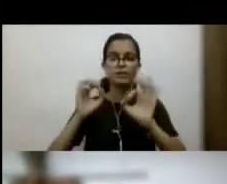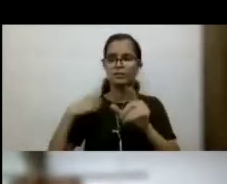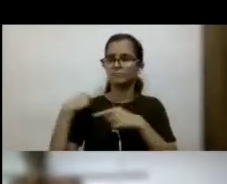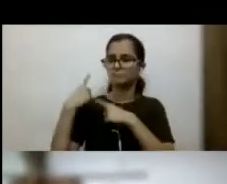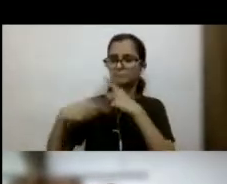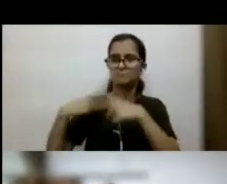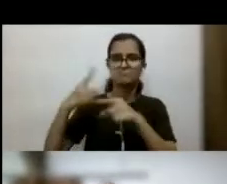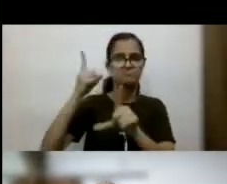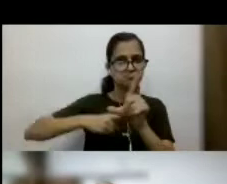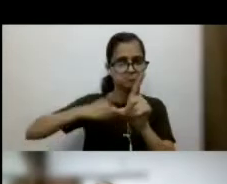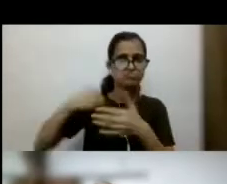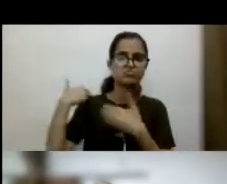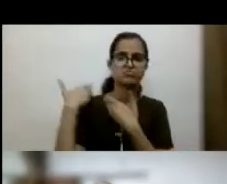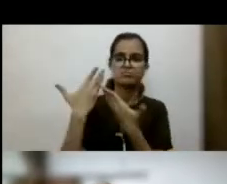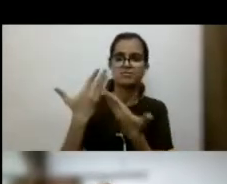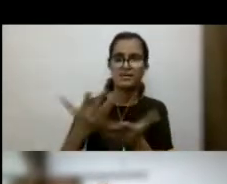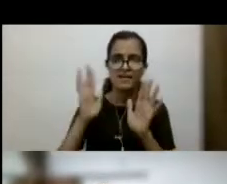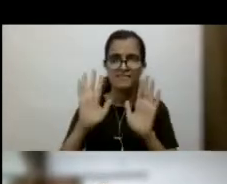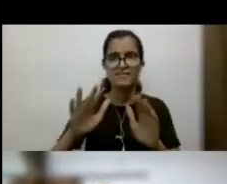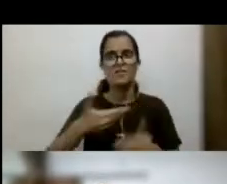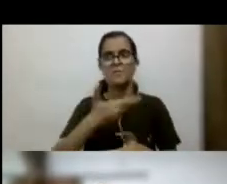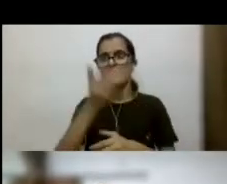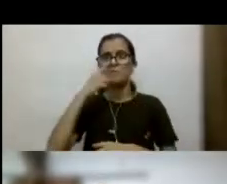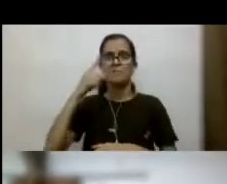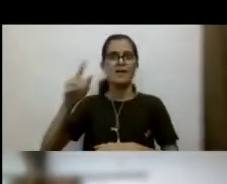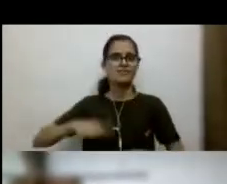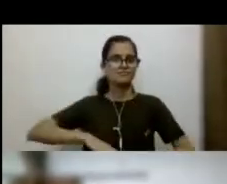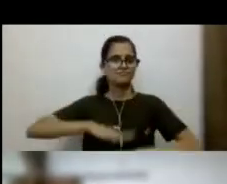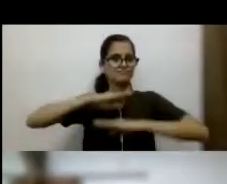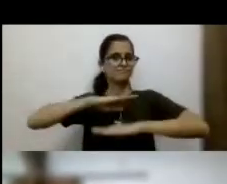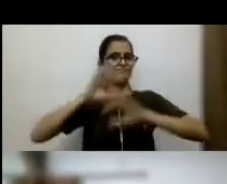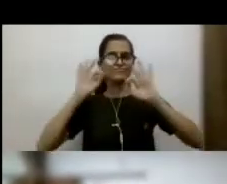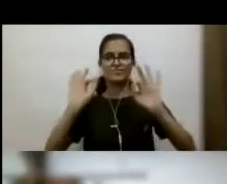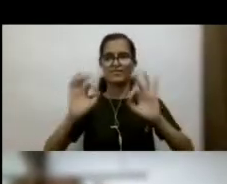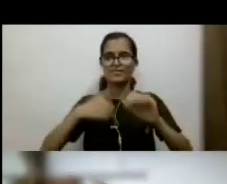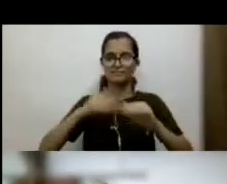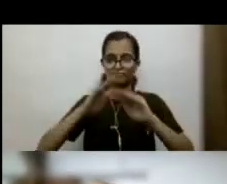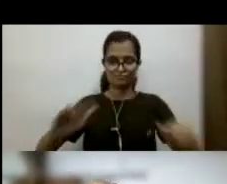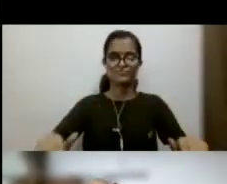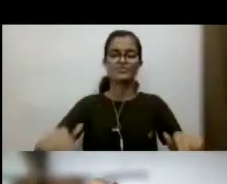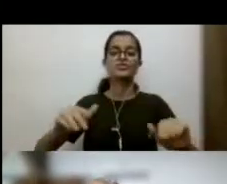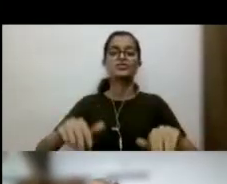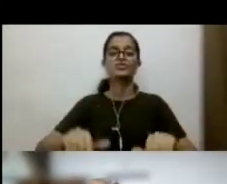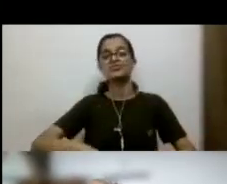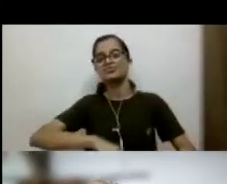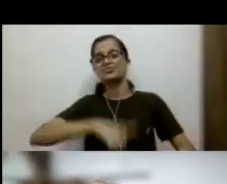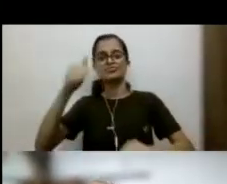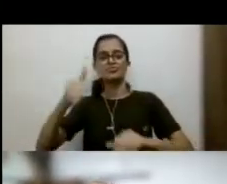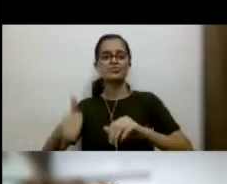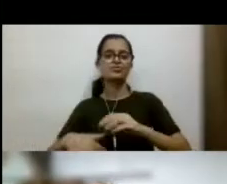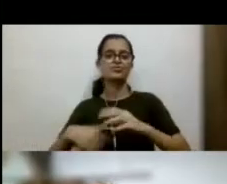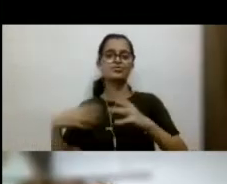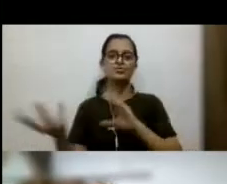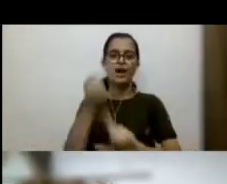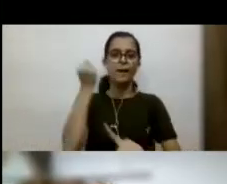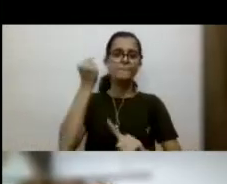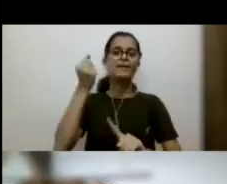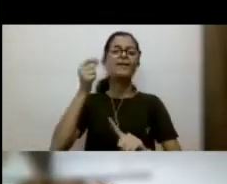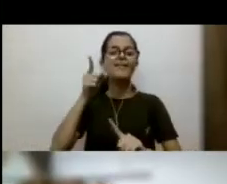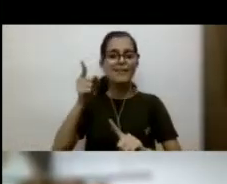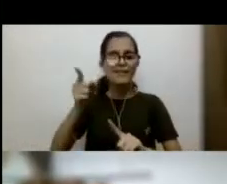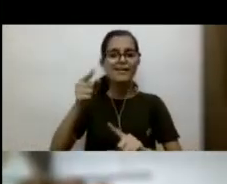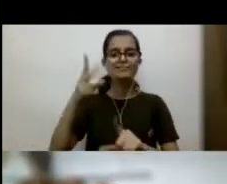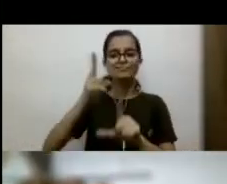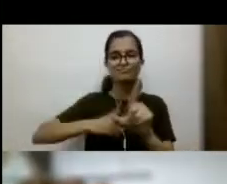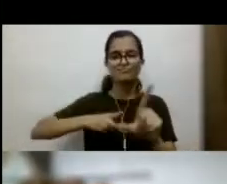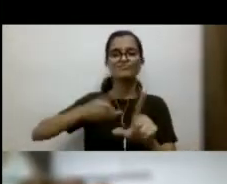So, that satisfies our parents. And he is our student champion for the last two years. He shows us by his